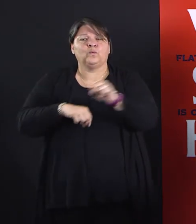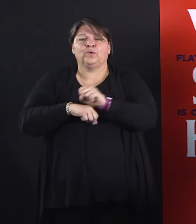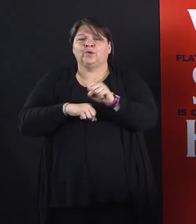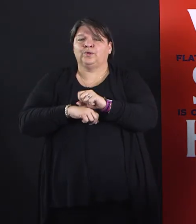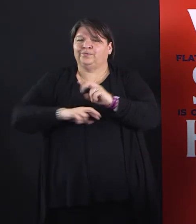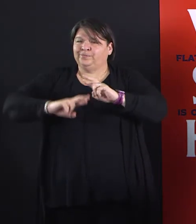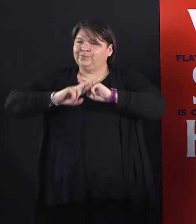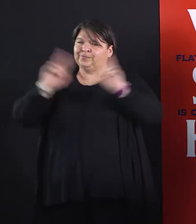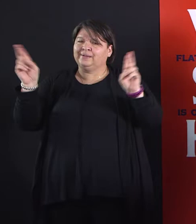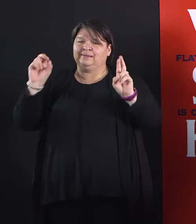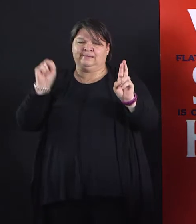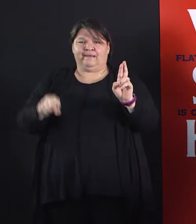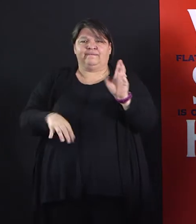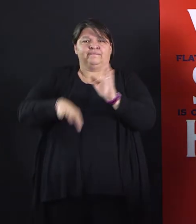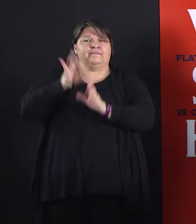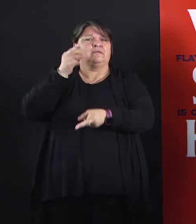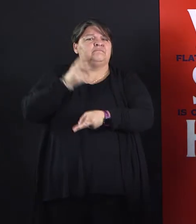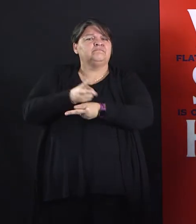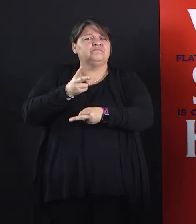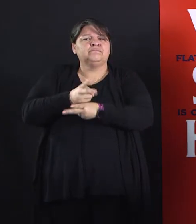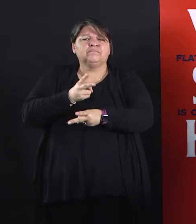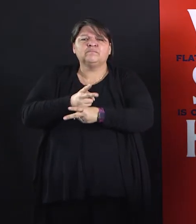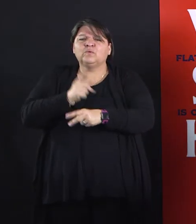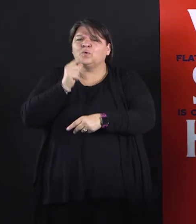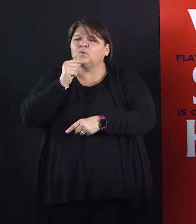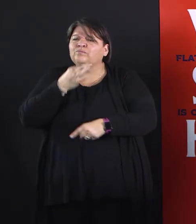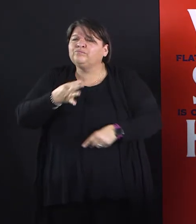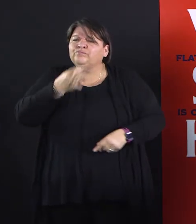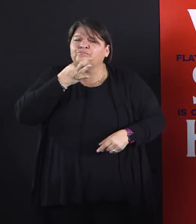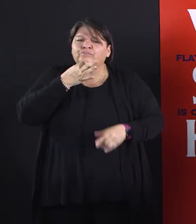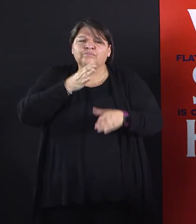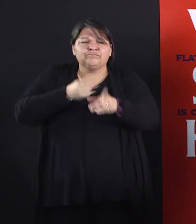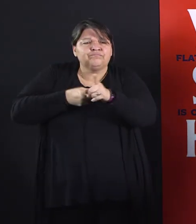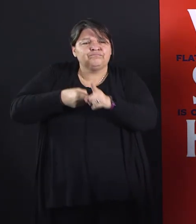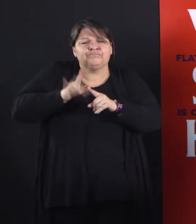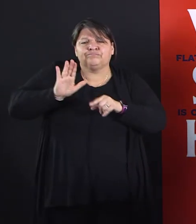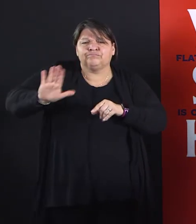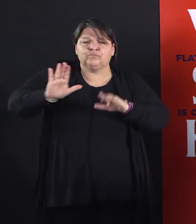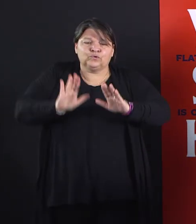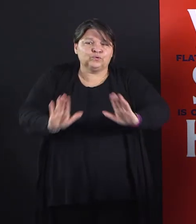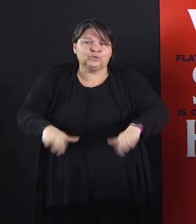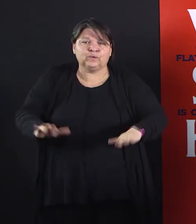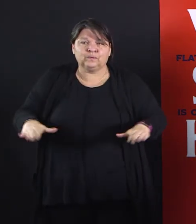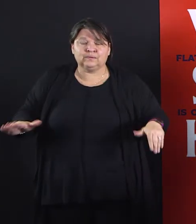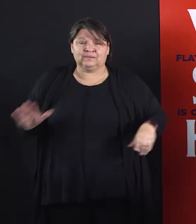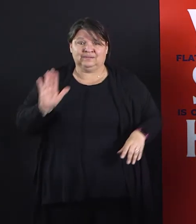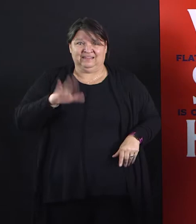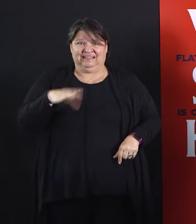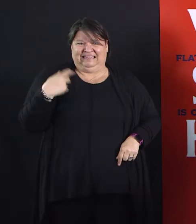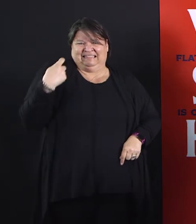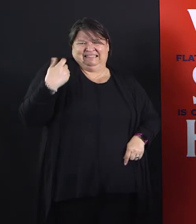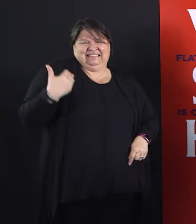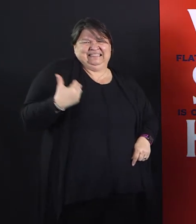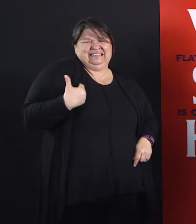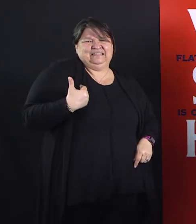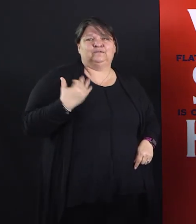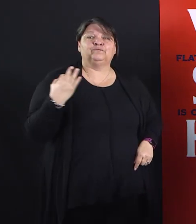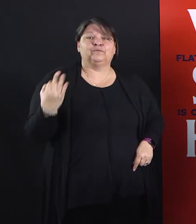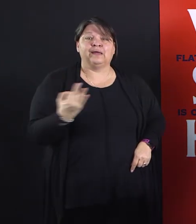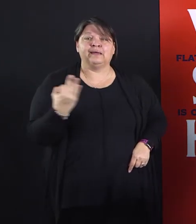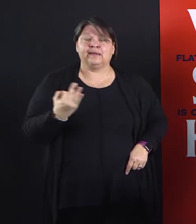So, as of Friday, we had 50% of our licensed child care programs open and over 7,700